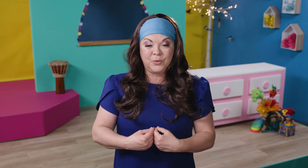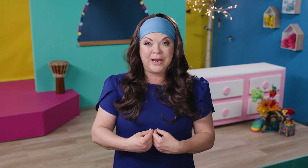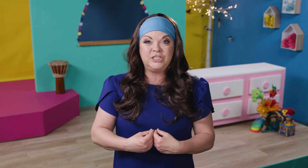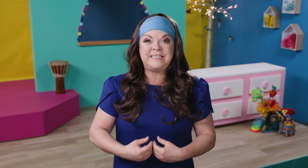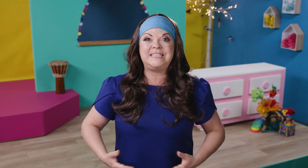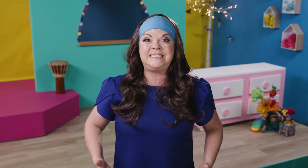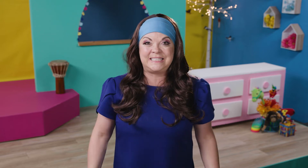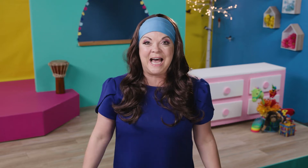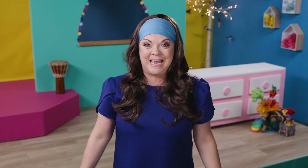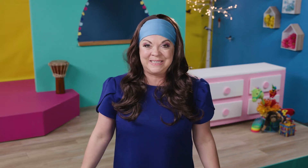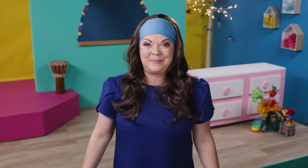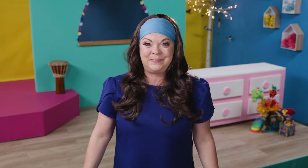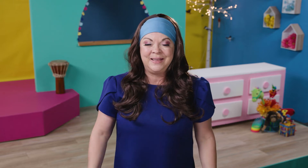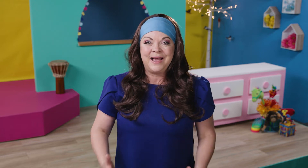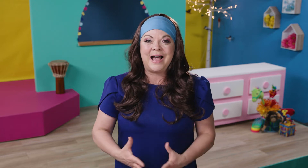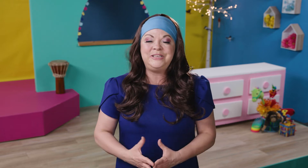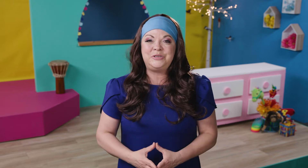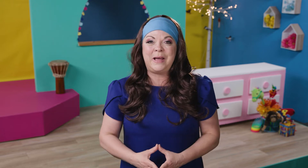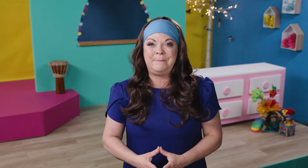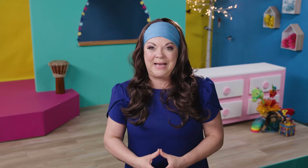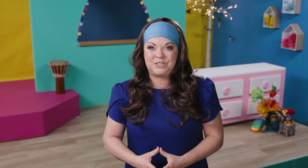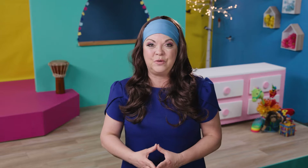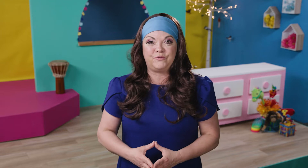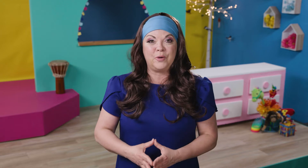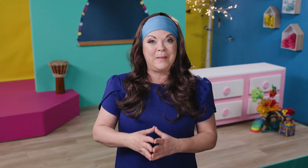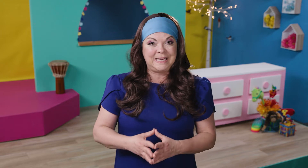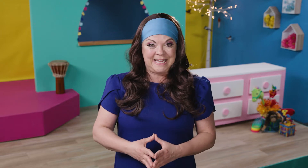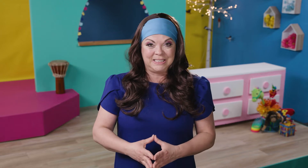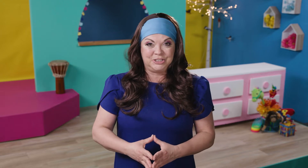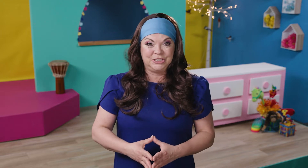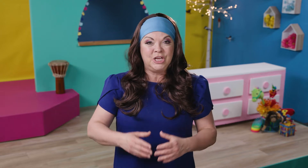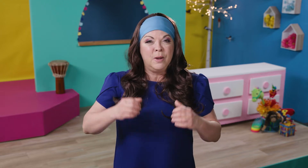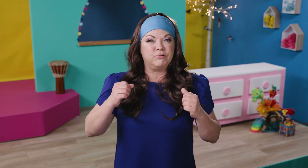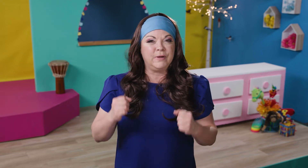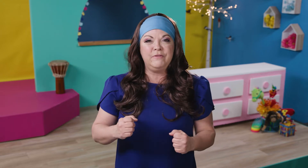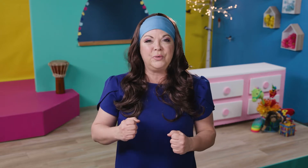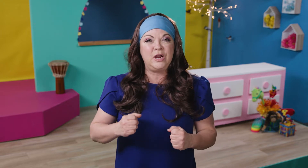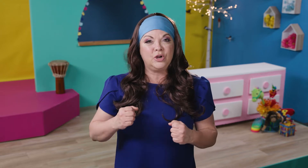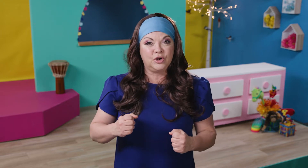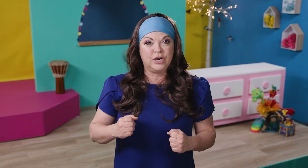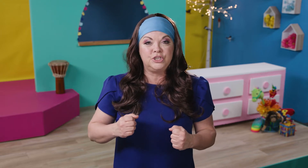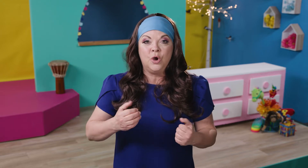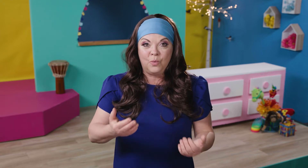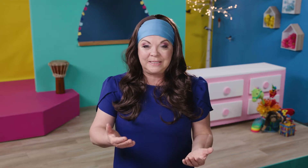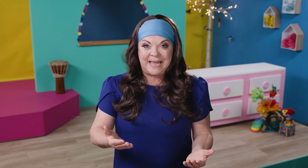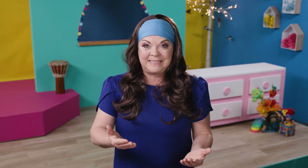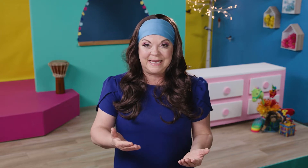courageous inside. I do my best to affirm my dancers' bravery or courage while dancing.